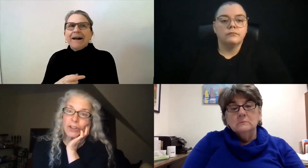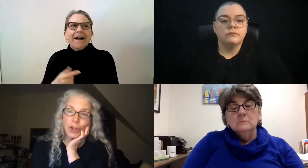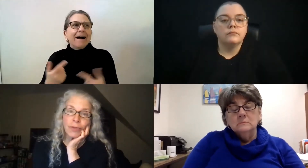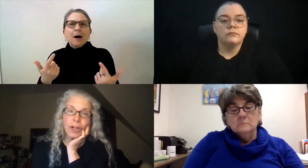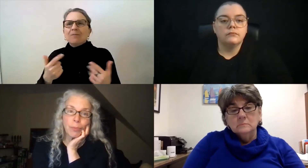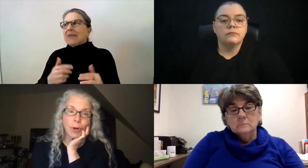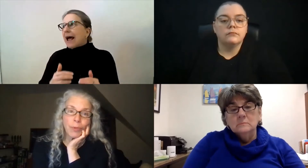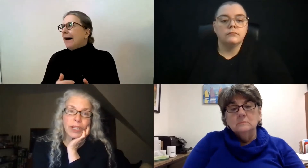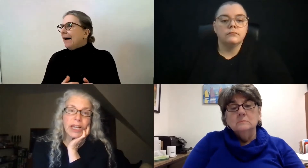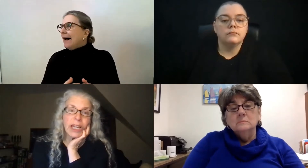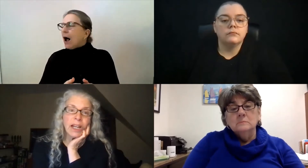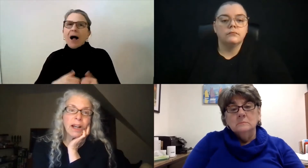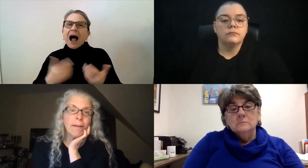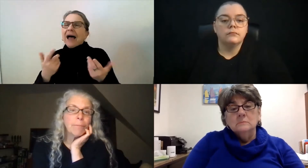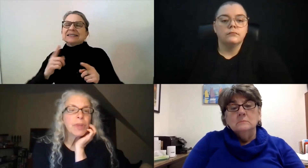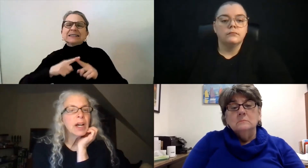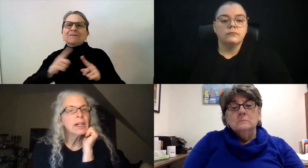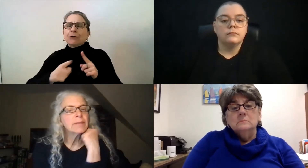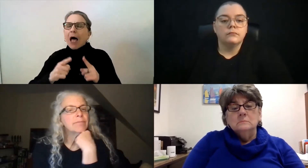children appropriately.